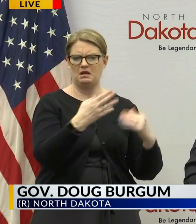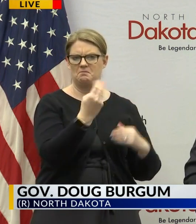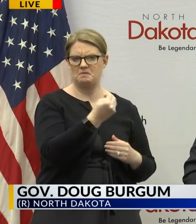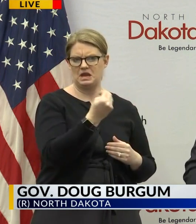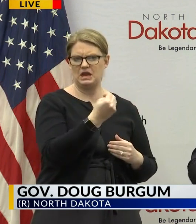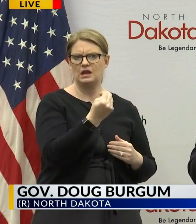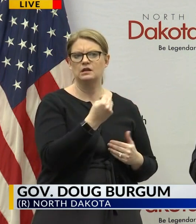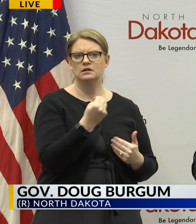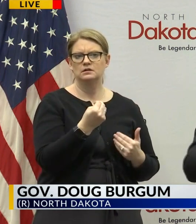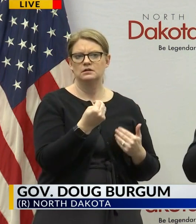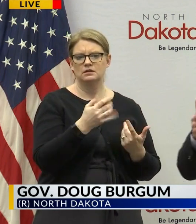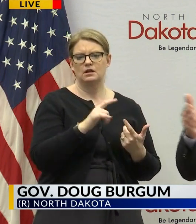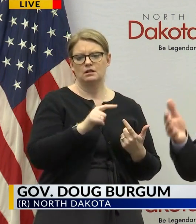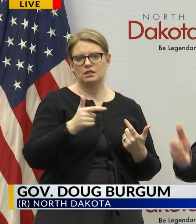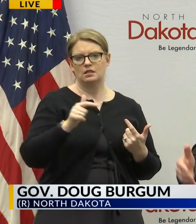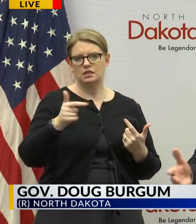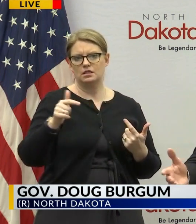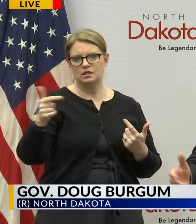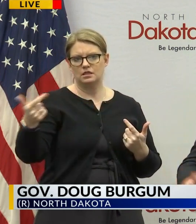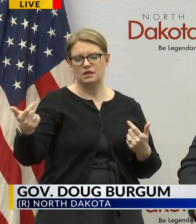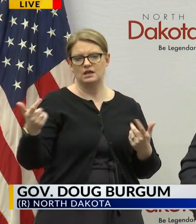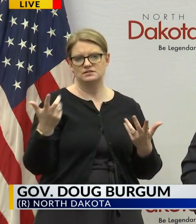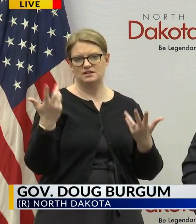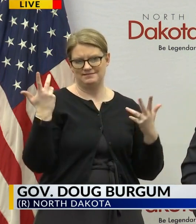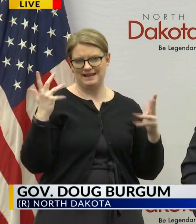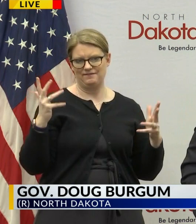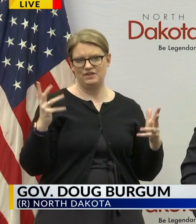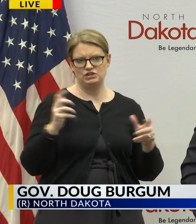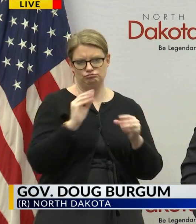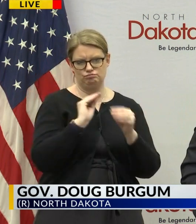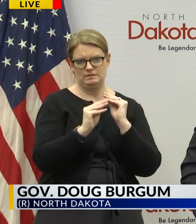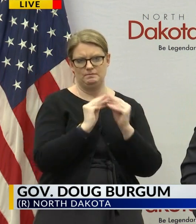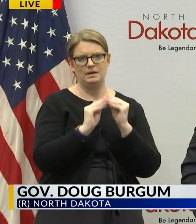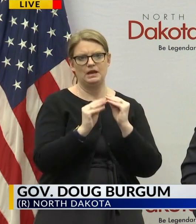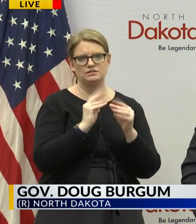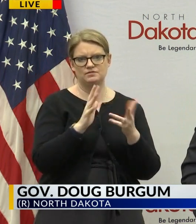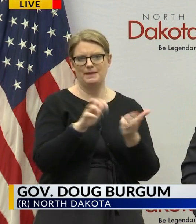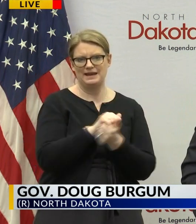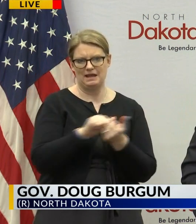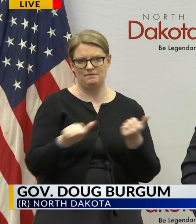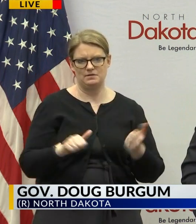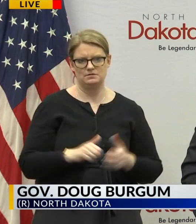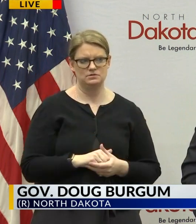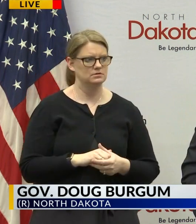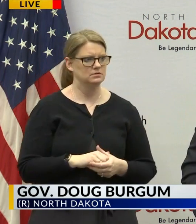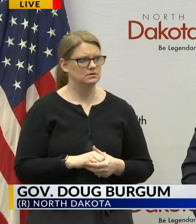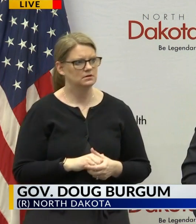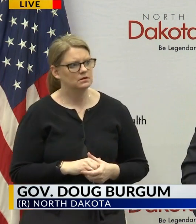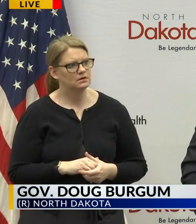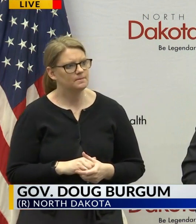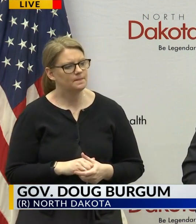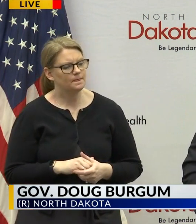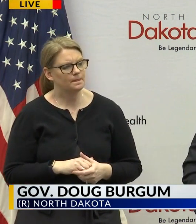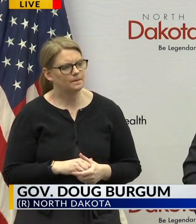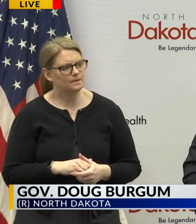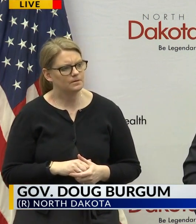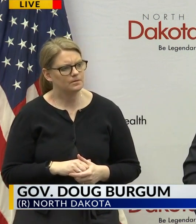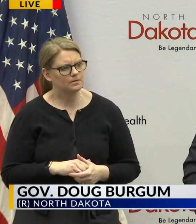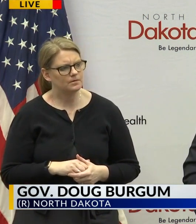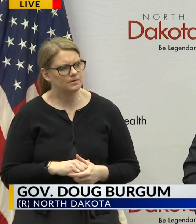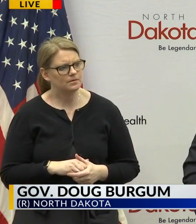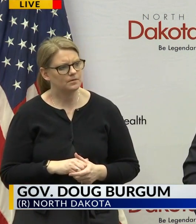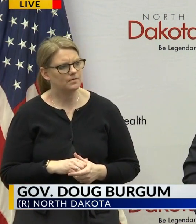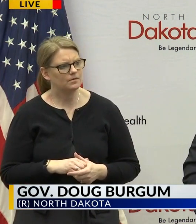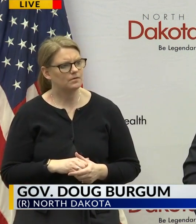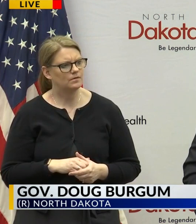but they're going to roll as they're able to complete these repairs uh from the vandalism and uh other states